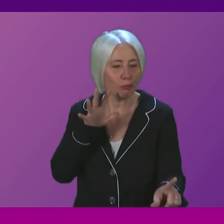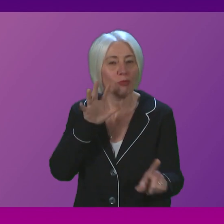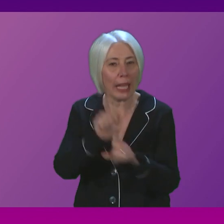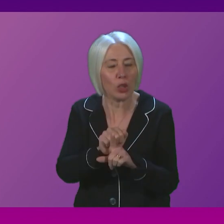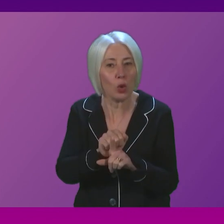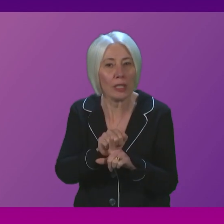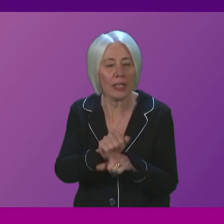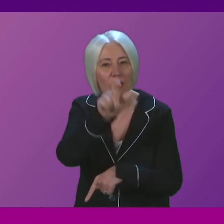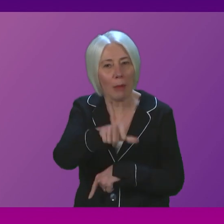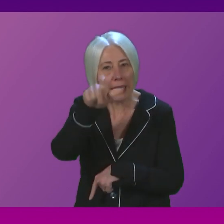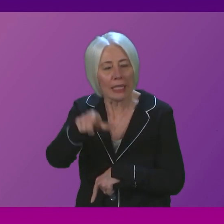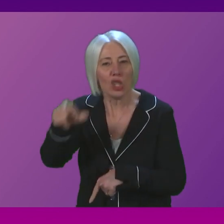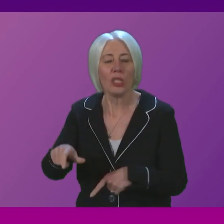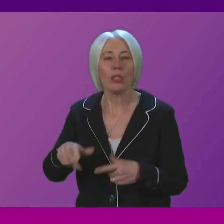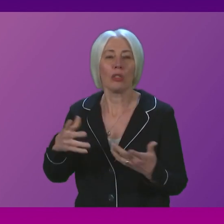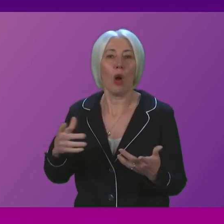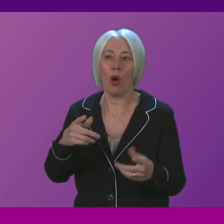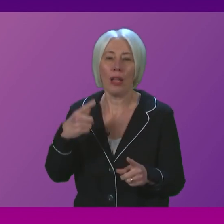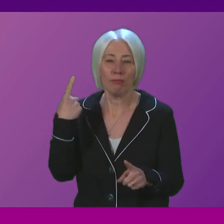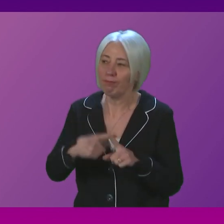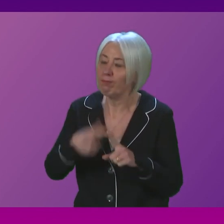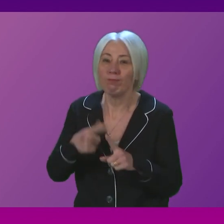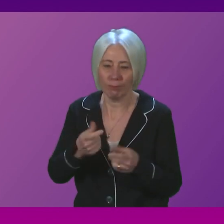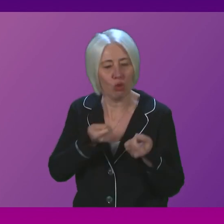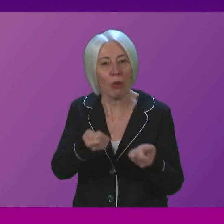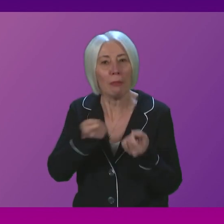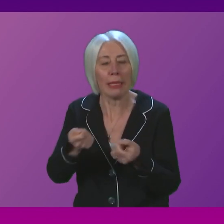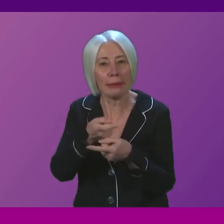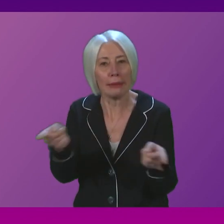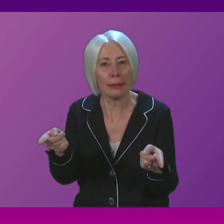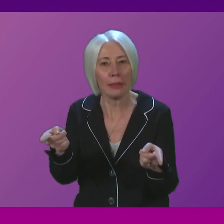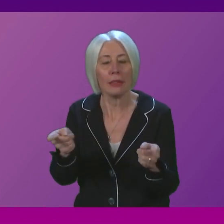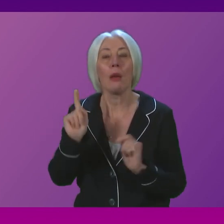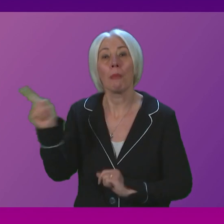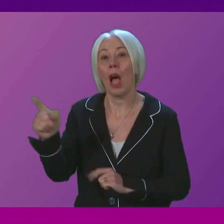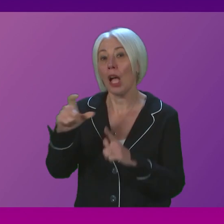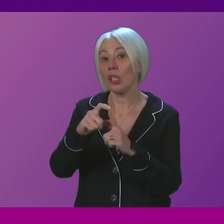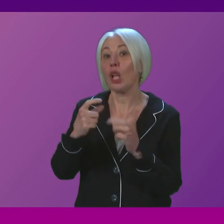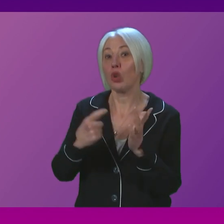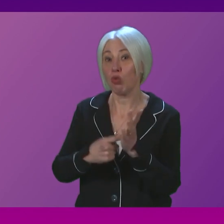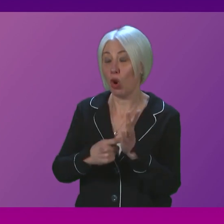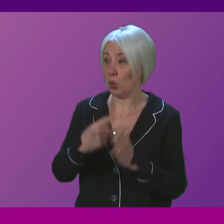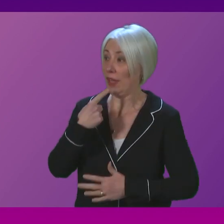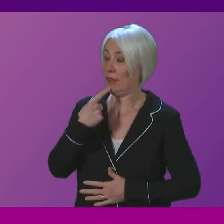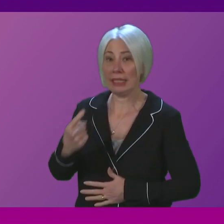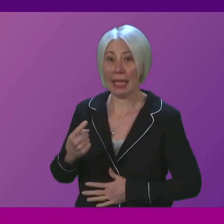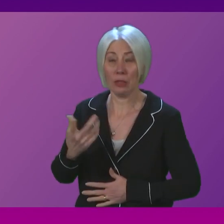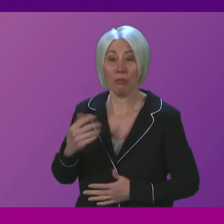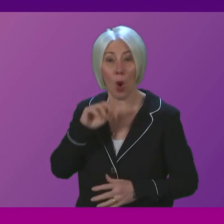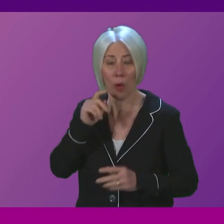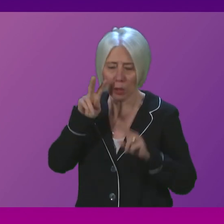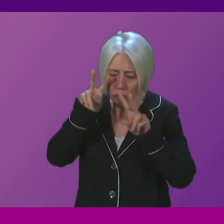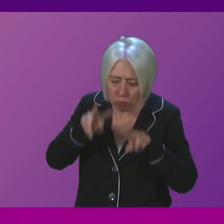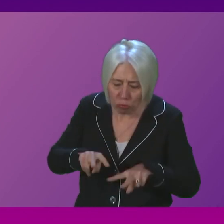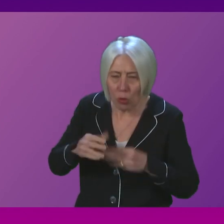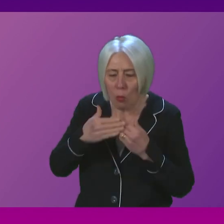of patients and the speediest possible treatment of patients. What Douglas Ross has narrated, I'm happy to look closely at the